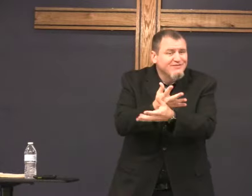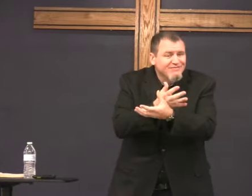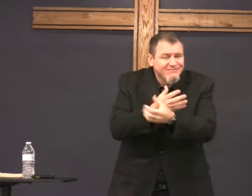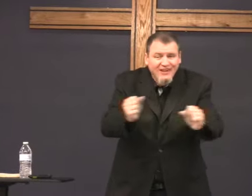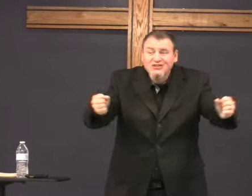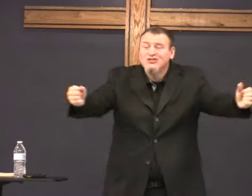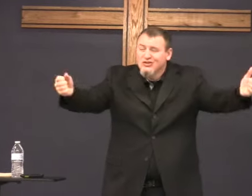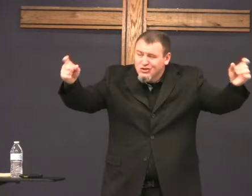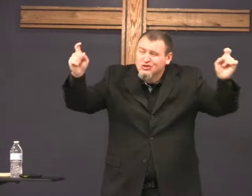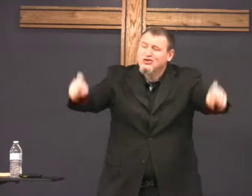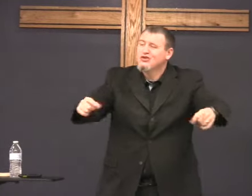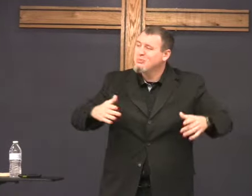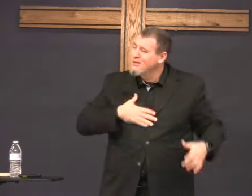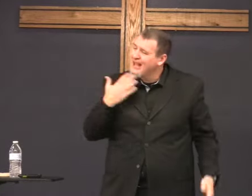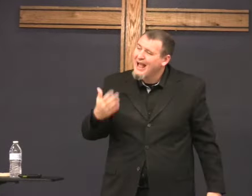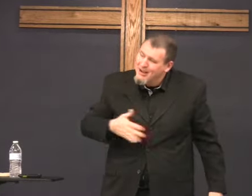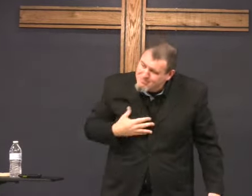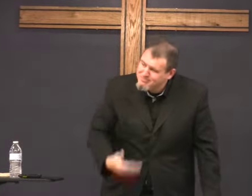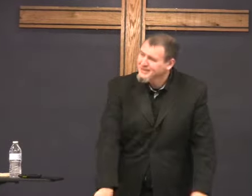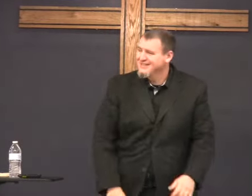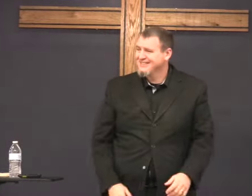that's a promise of salvation you should be happy